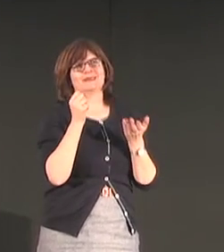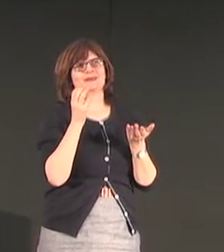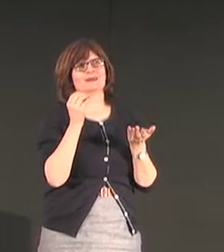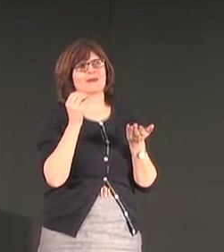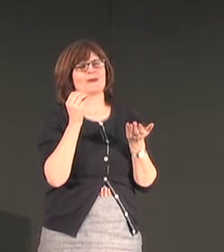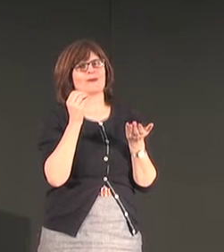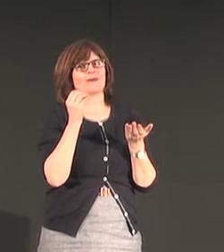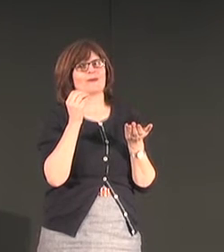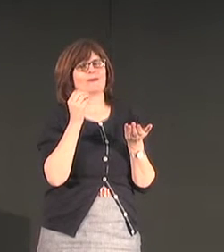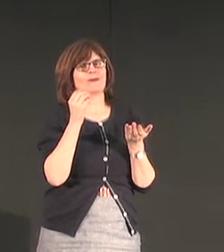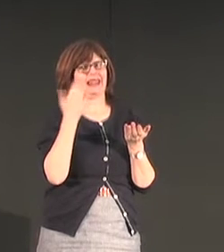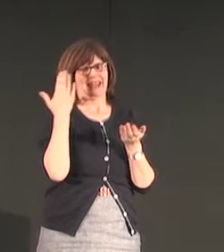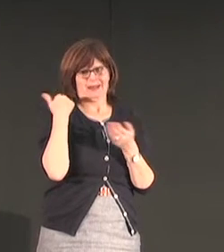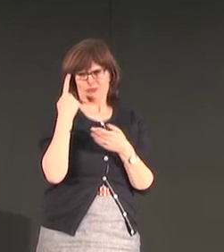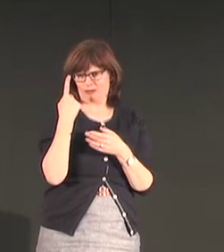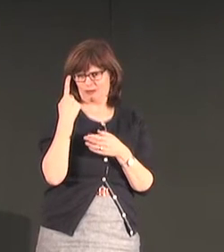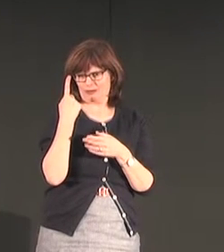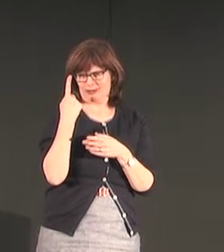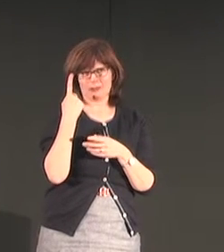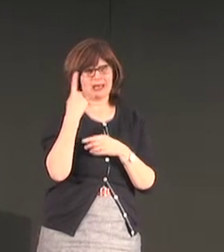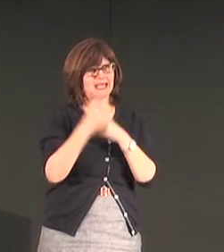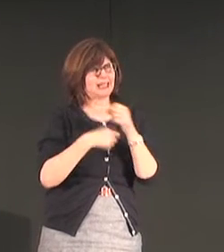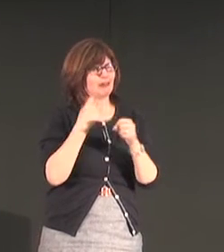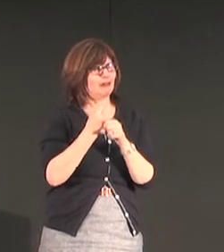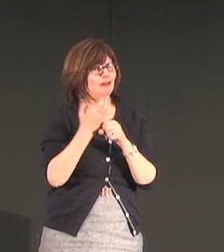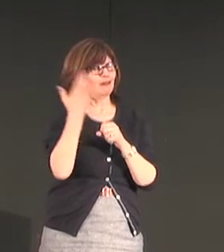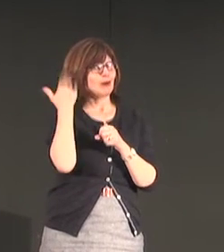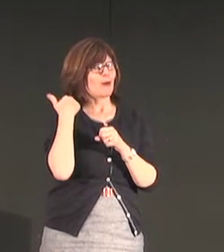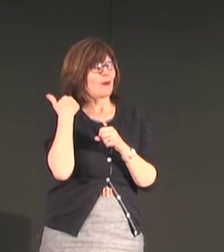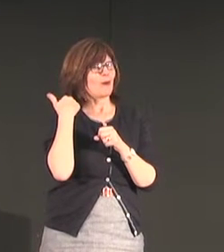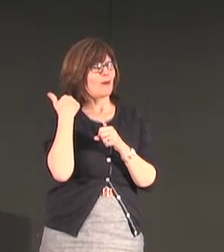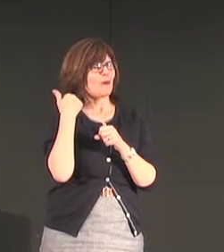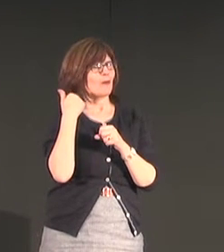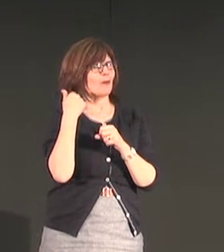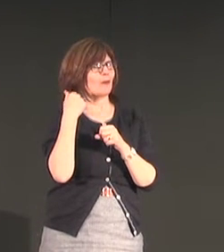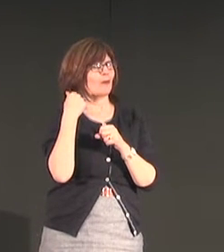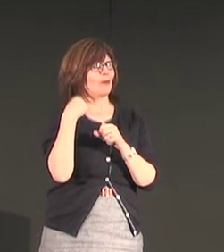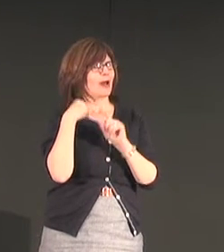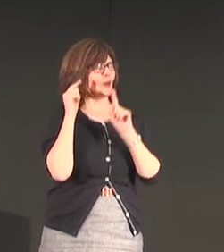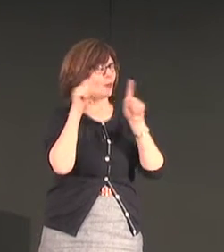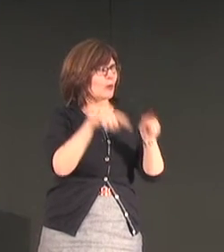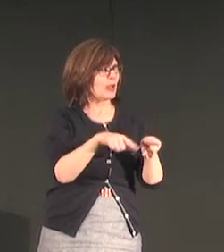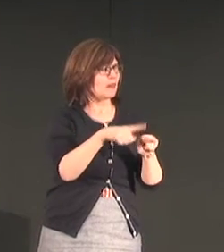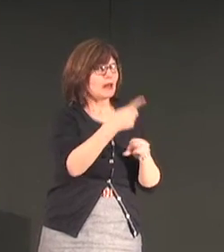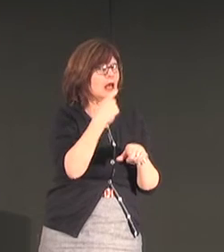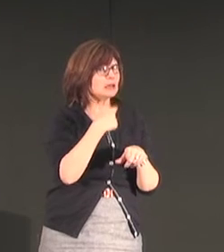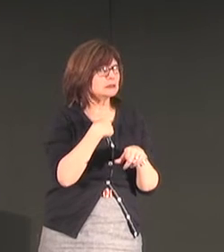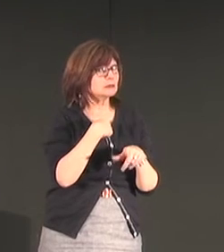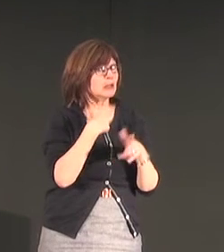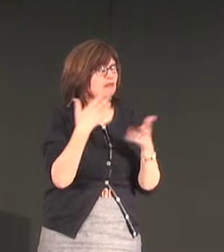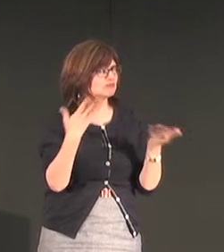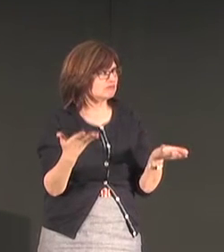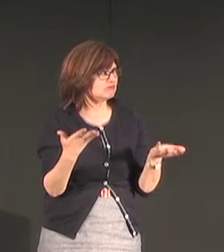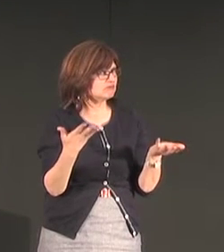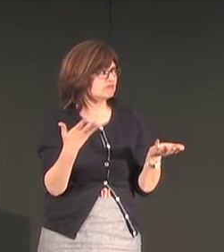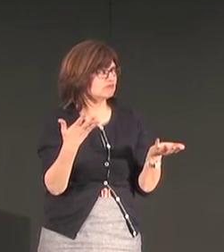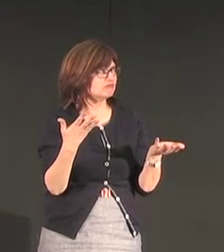a lot of they know I'm deaf and they want to ask me a lot of questions about coming from the United States I think it was a year ago when I was there someone asked me